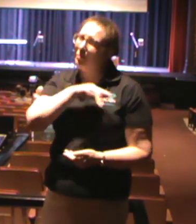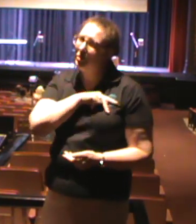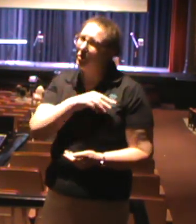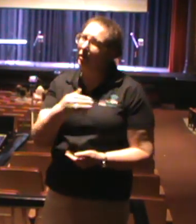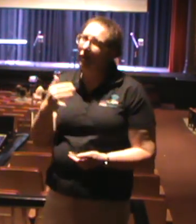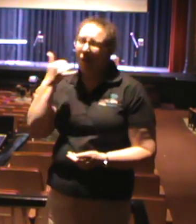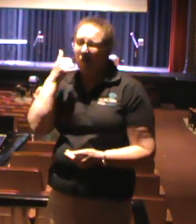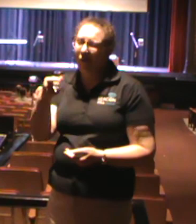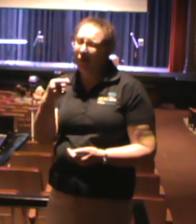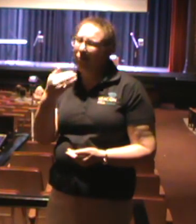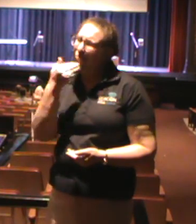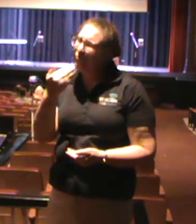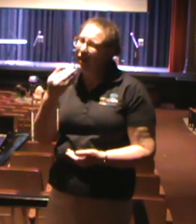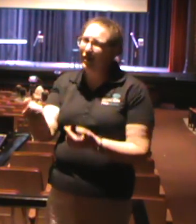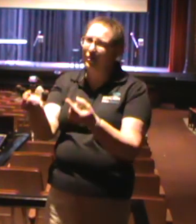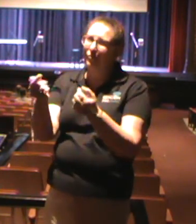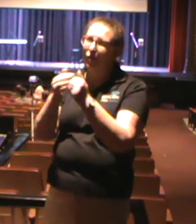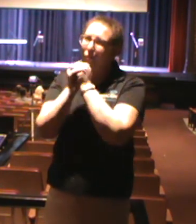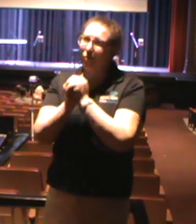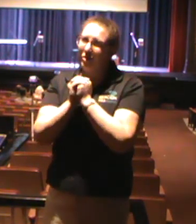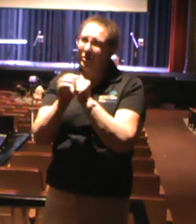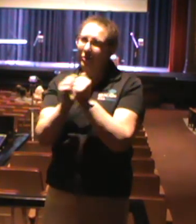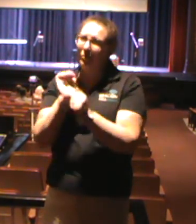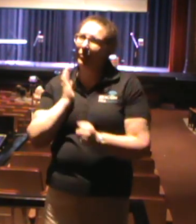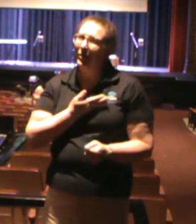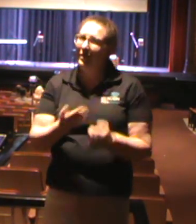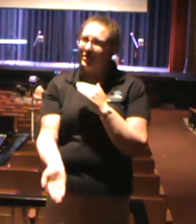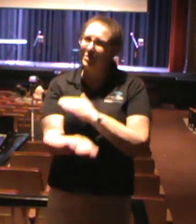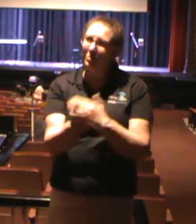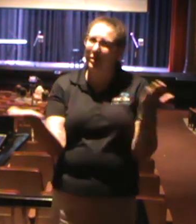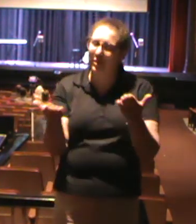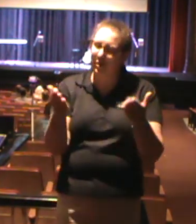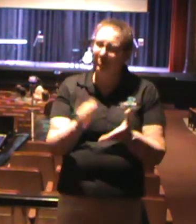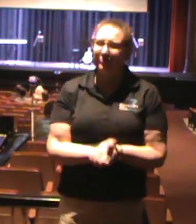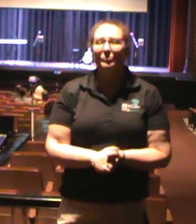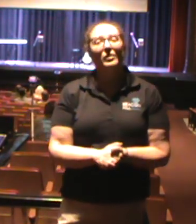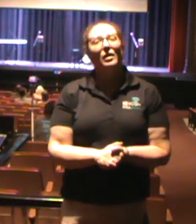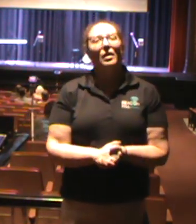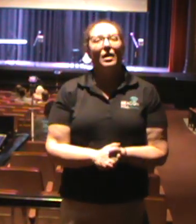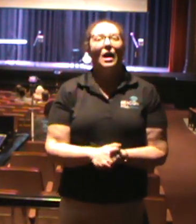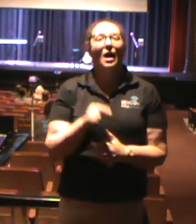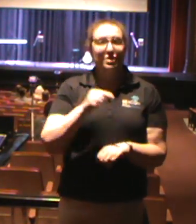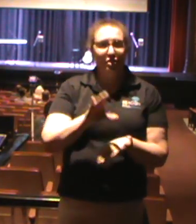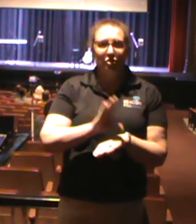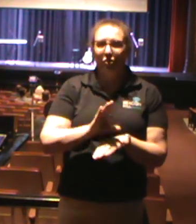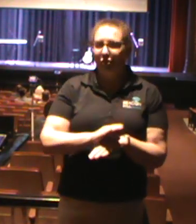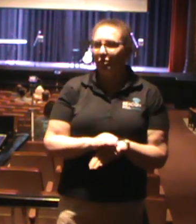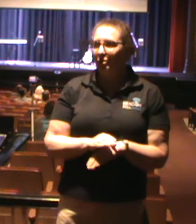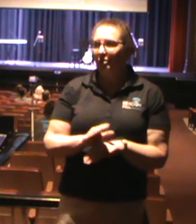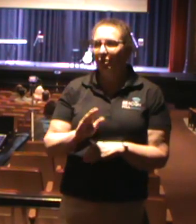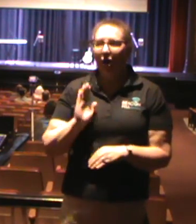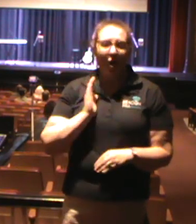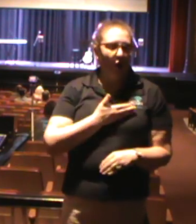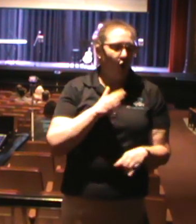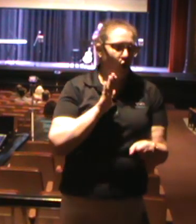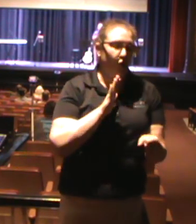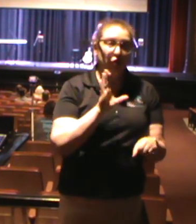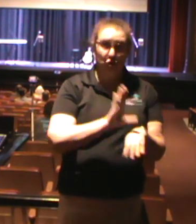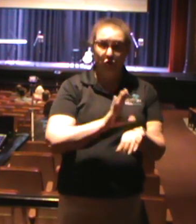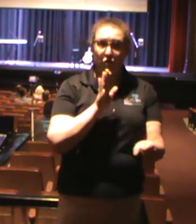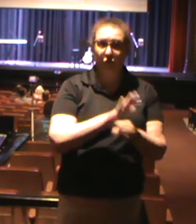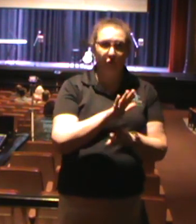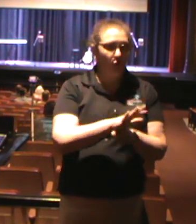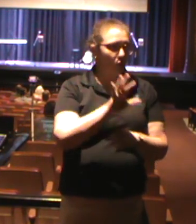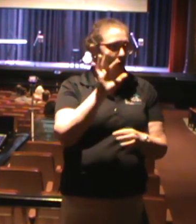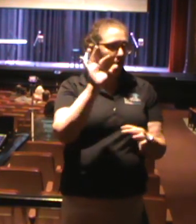you, and thank you for worshiping with us this morning here at Beacon Hill. At Beacon Hill, we're just a bunch of imperfect people serving a perfect